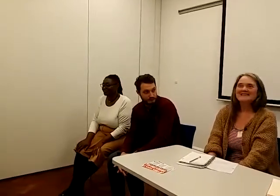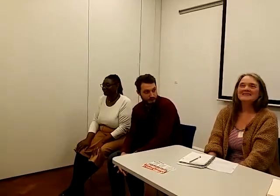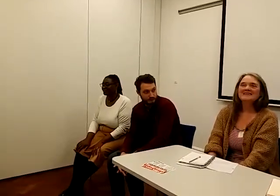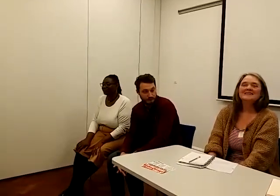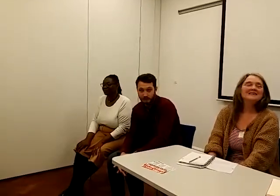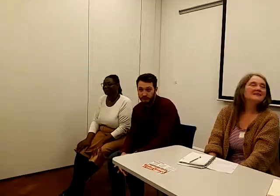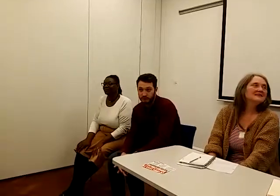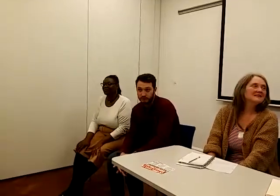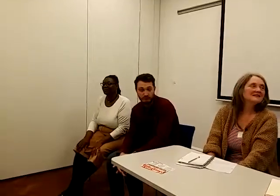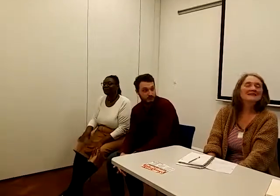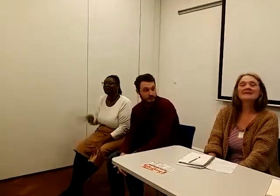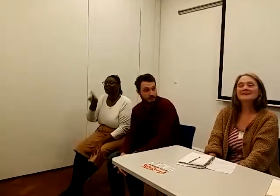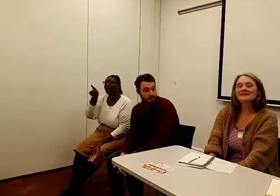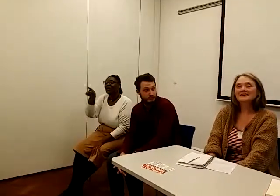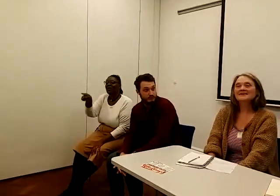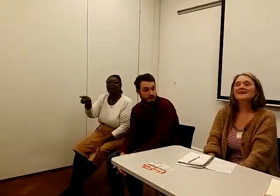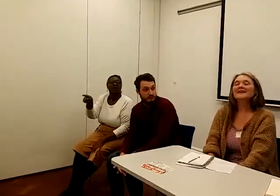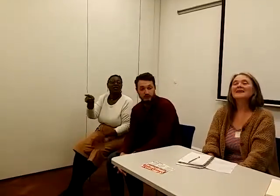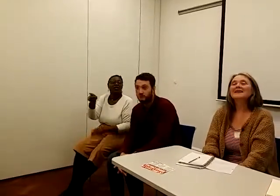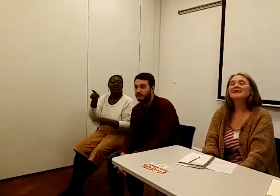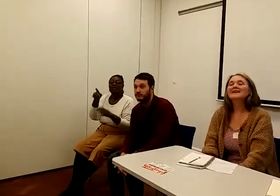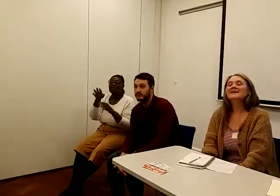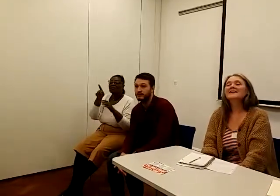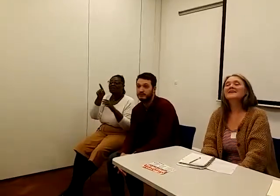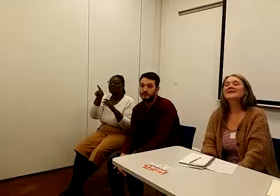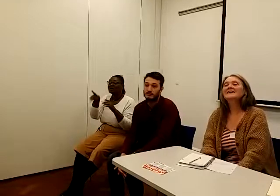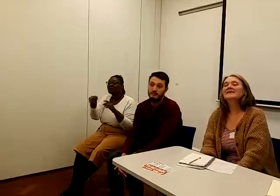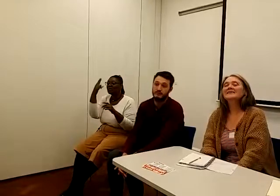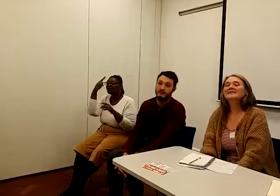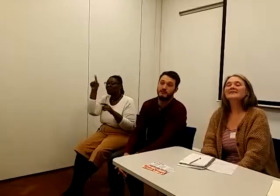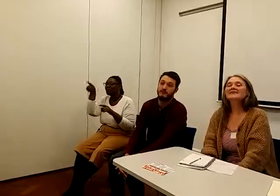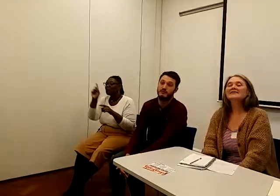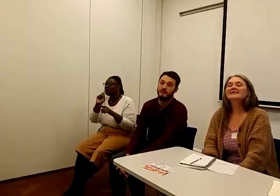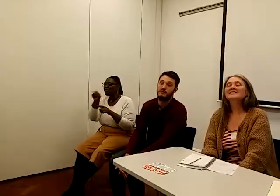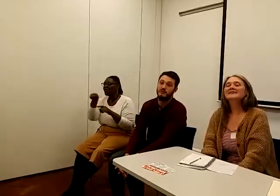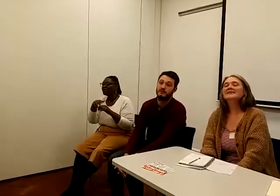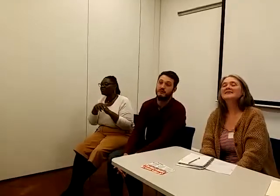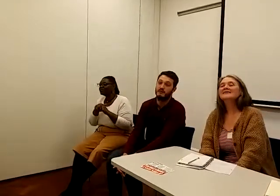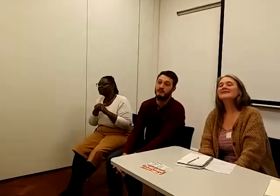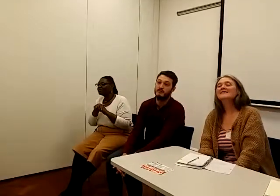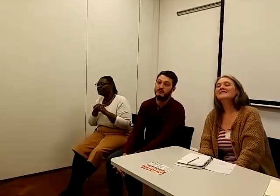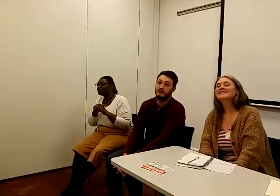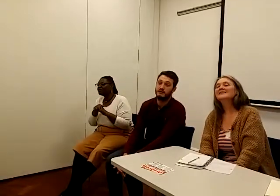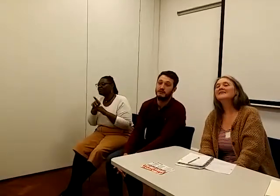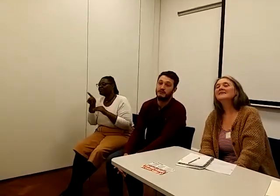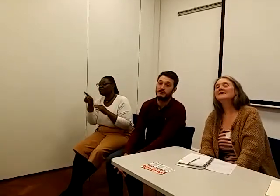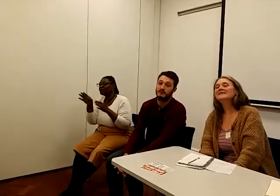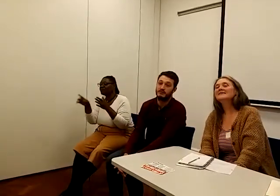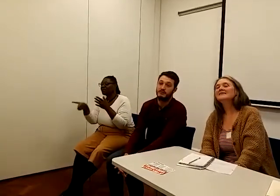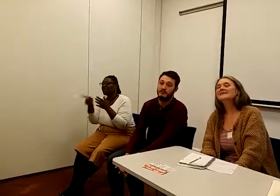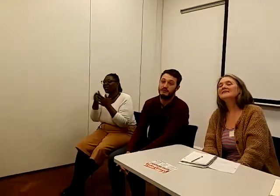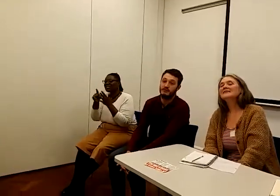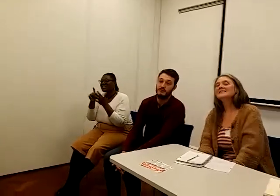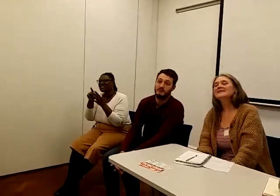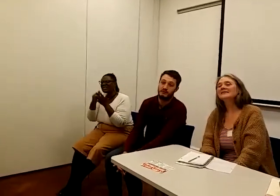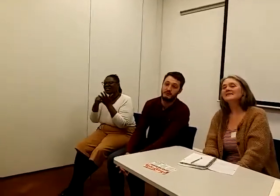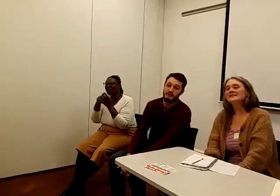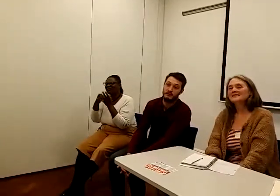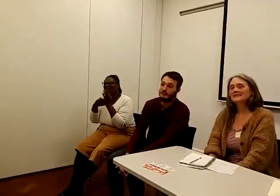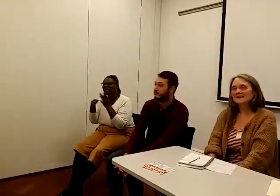The other thing, sorry, there's no idea at the back there. Can say who you are and where you're from, please? Hello. Esa Nasa Tamela, disability studies students